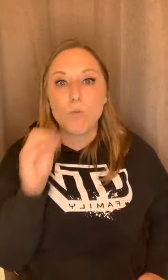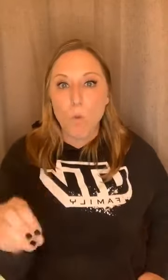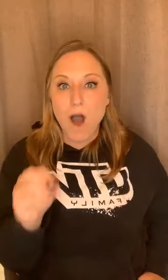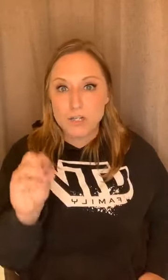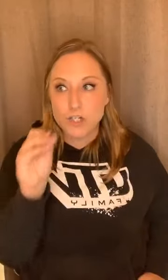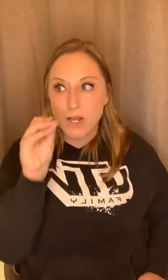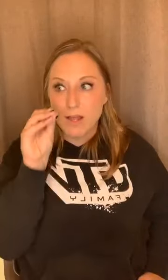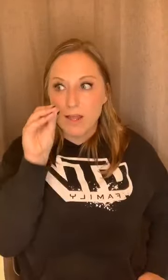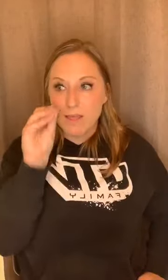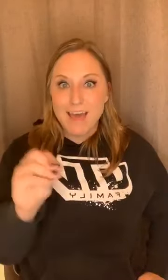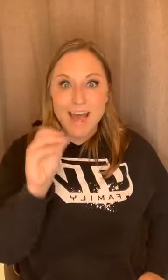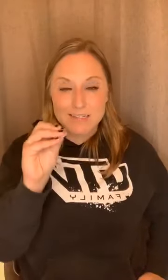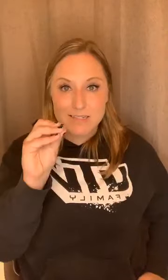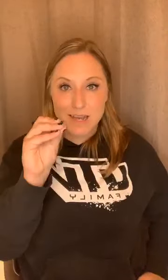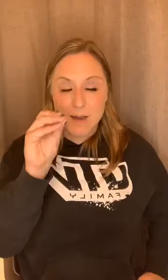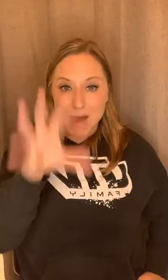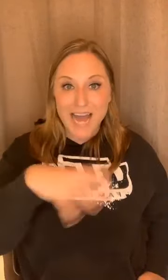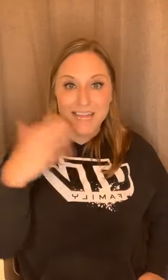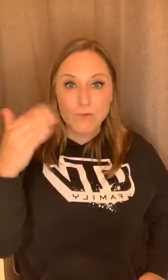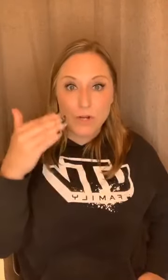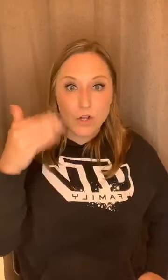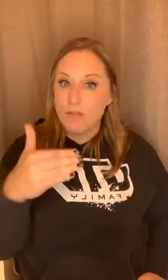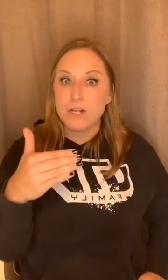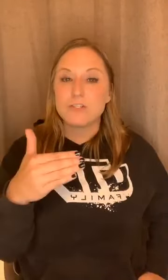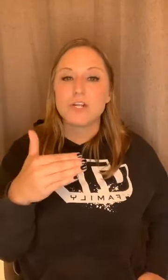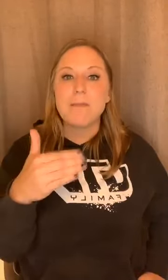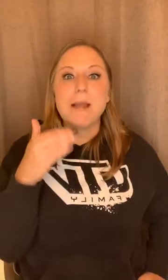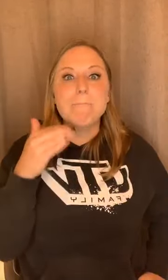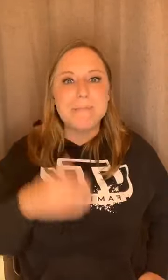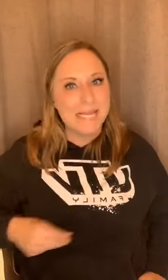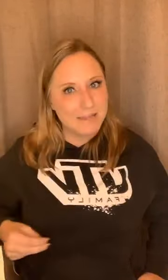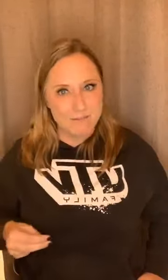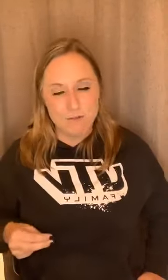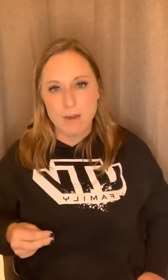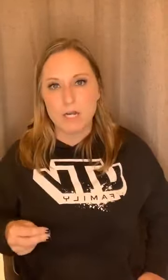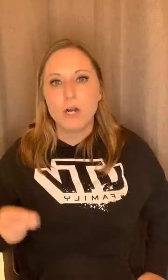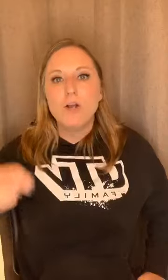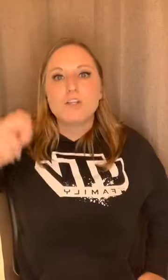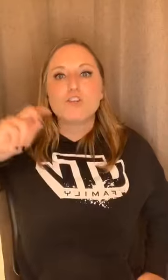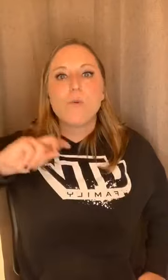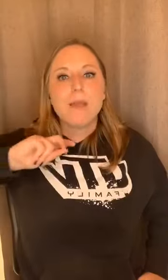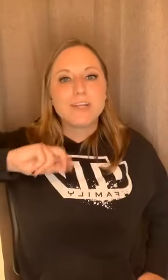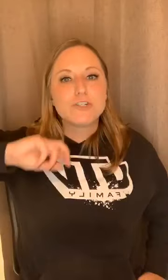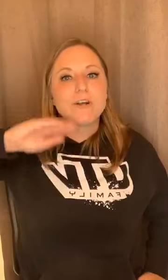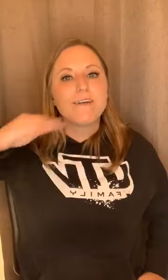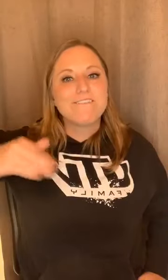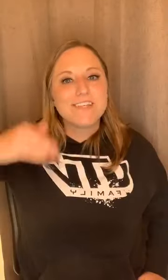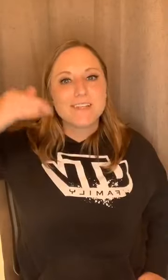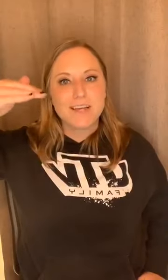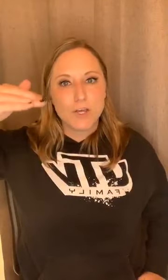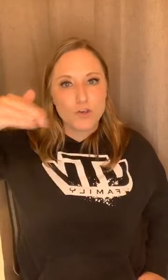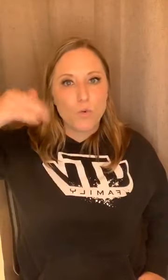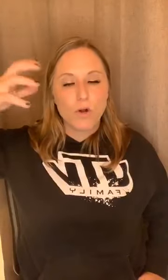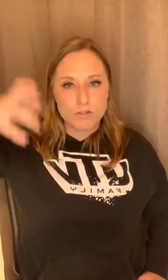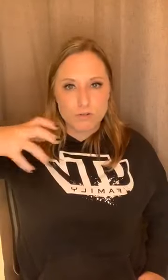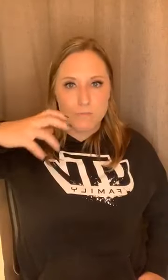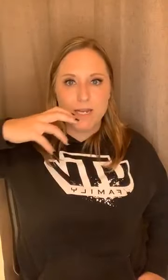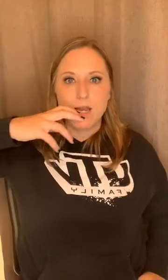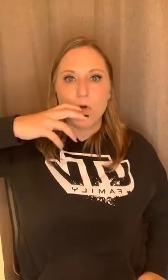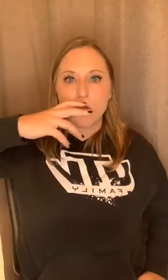watch that highlight reel on their Instagram and immediately feel better. So make sure you're feeling your social media or you